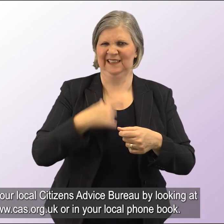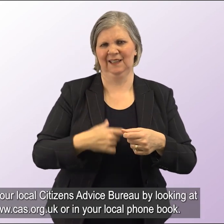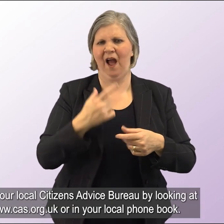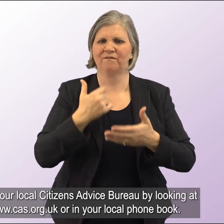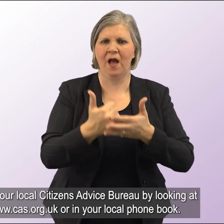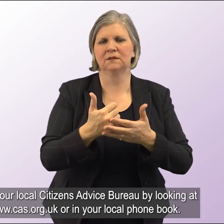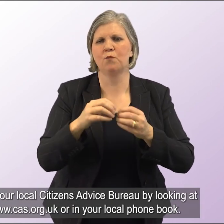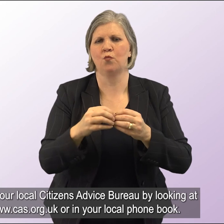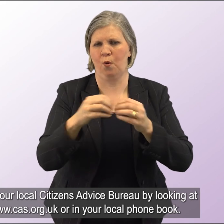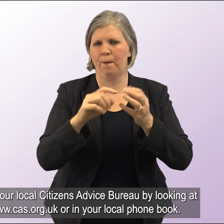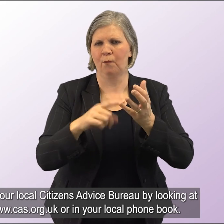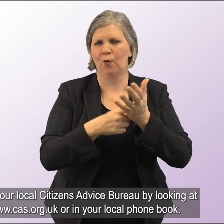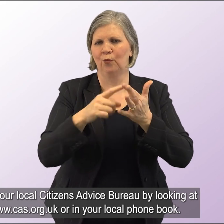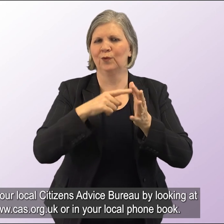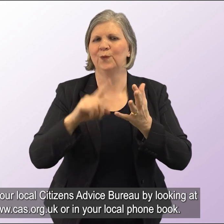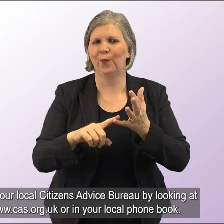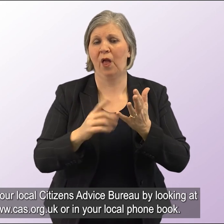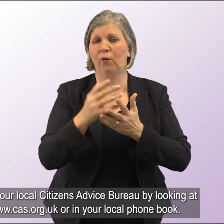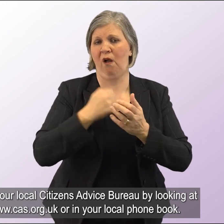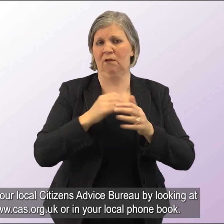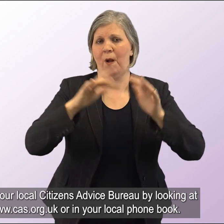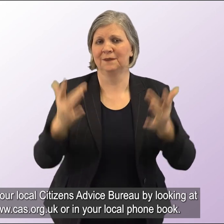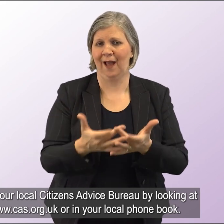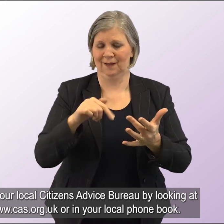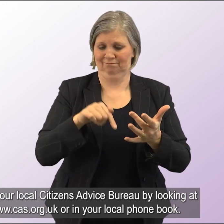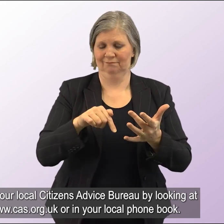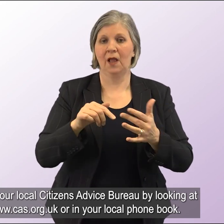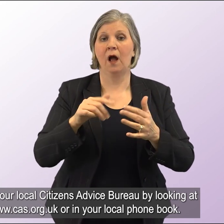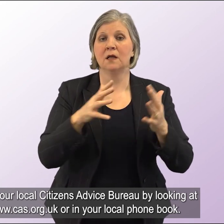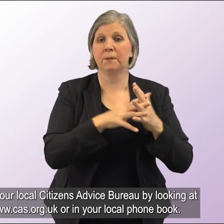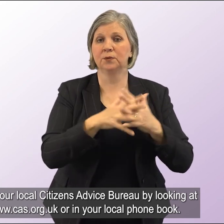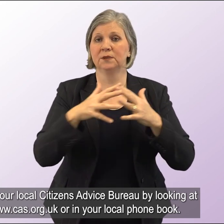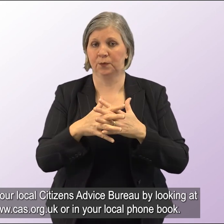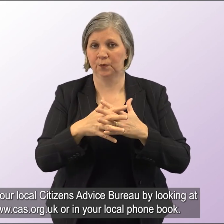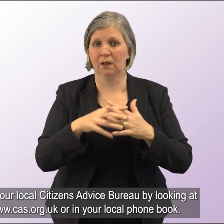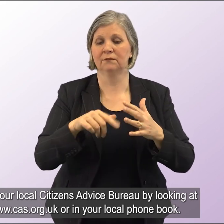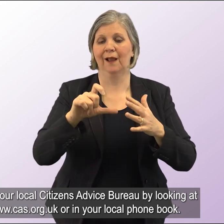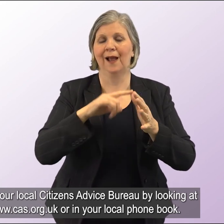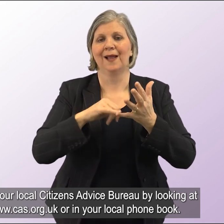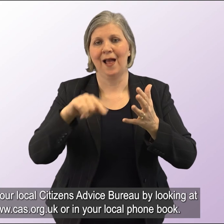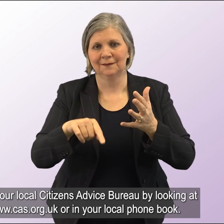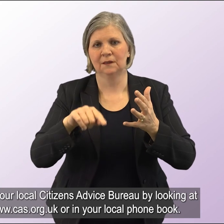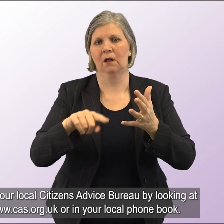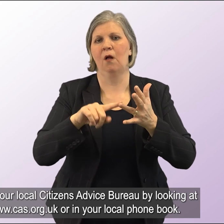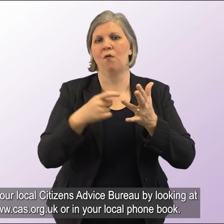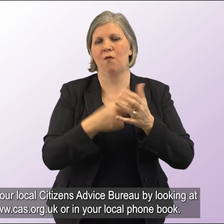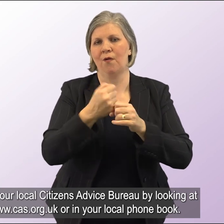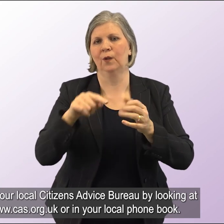Citizens Advice Bureau by looking at www.cas.org.uk Or in your